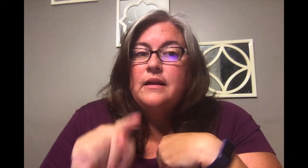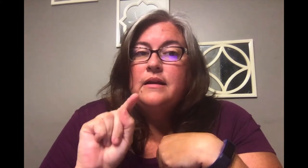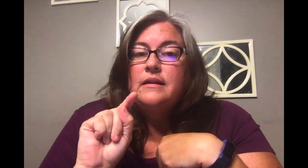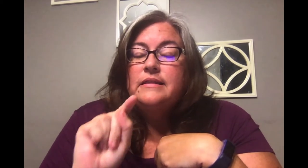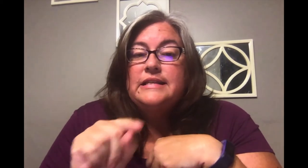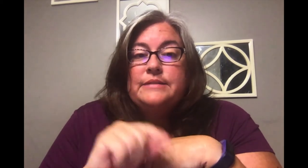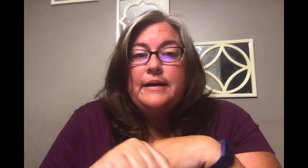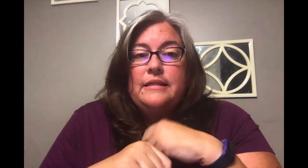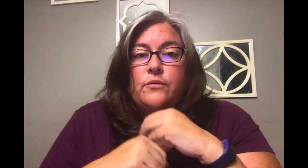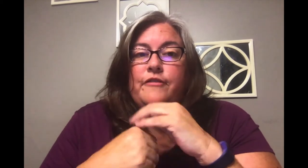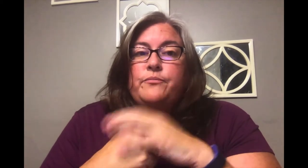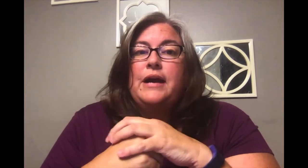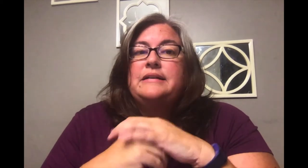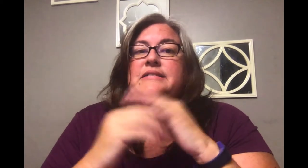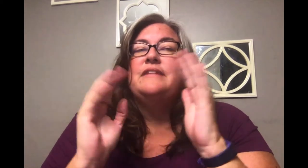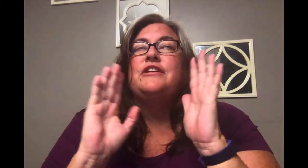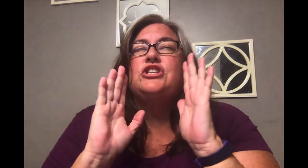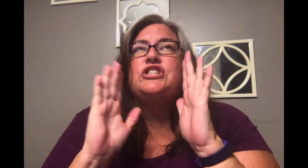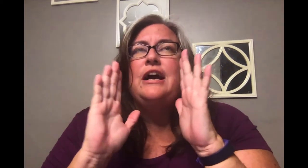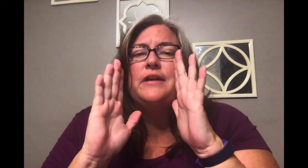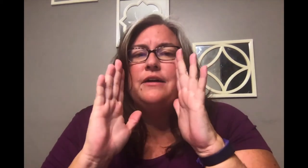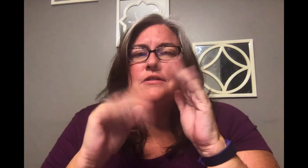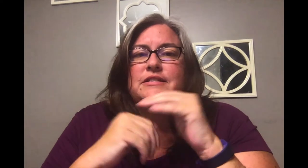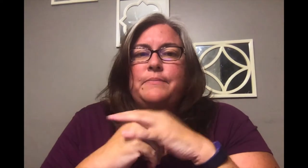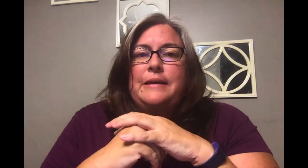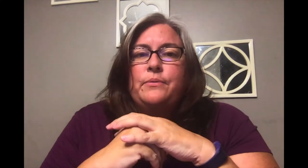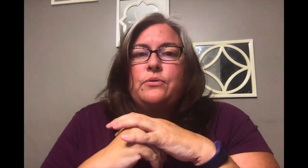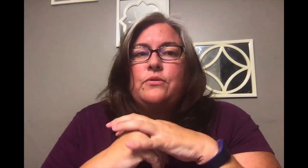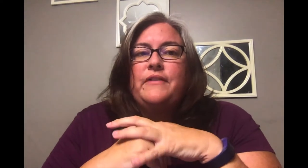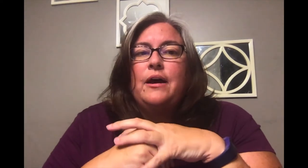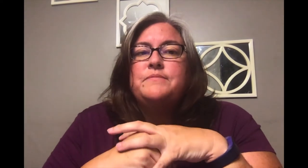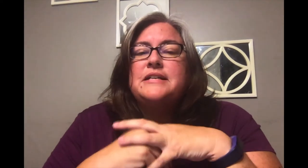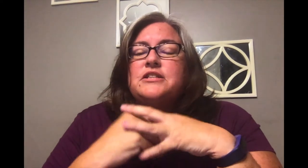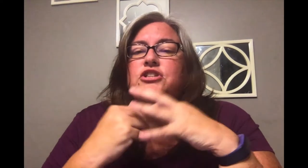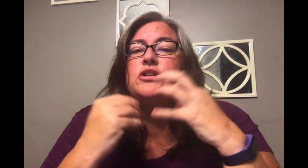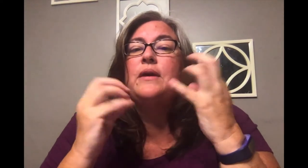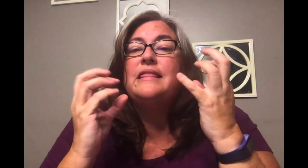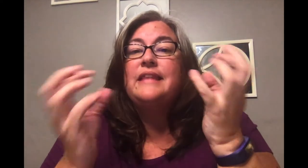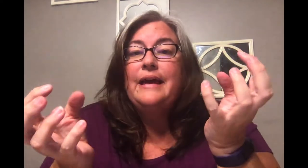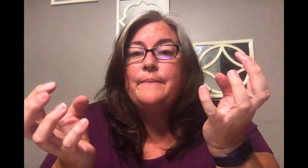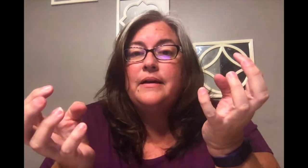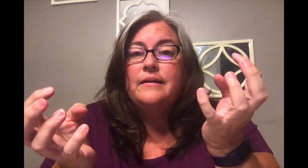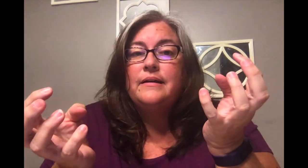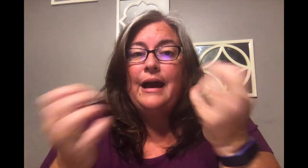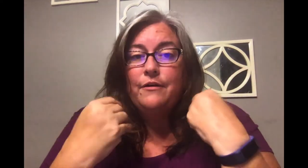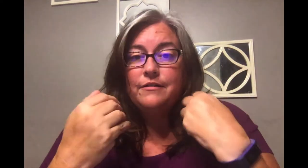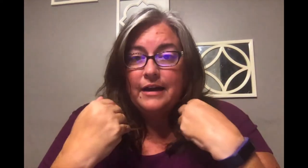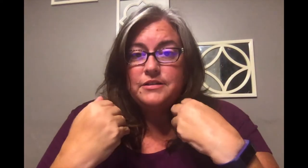this month we've practiced giving shout outs to people who have helped us and showing them our gratitude